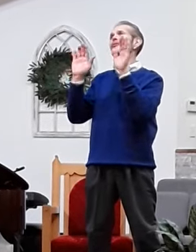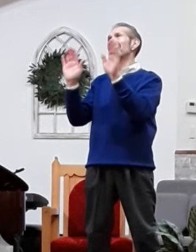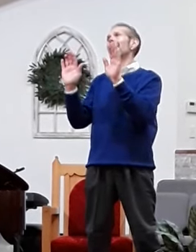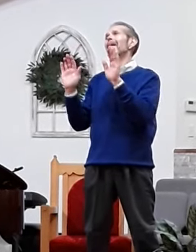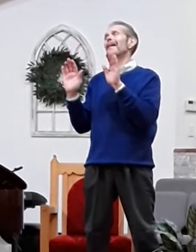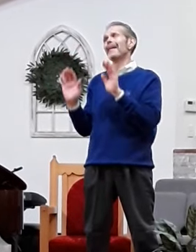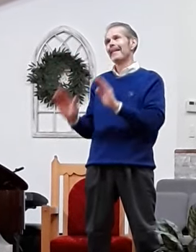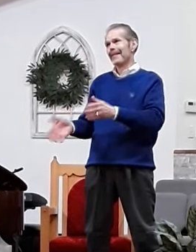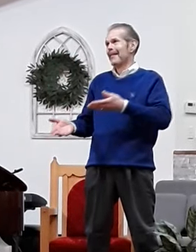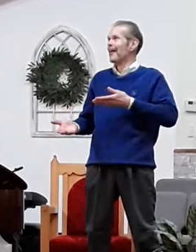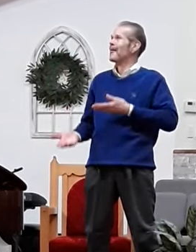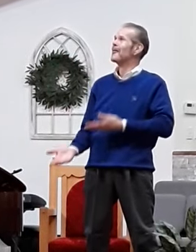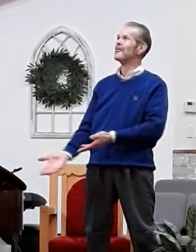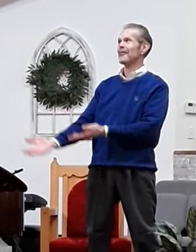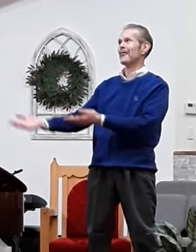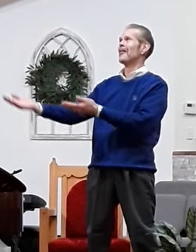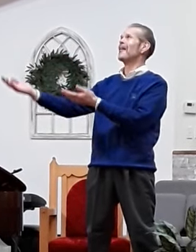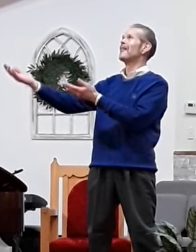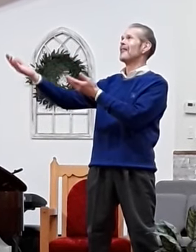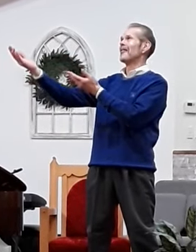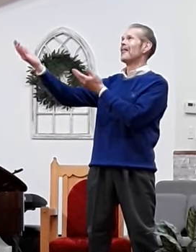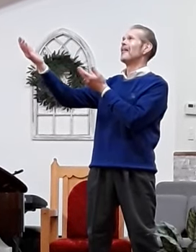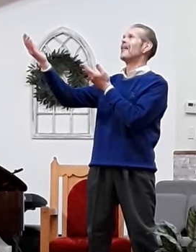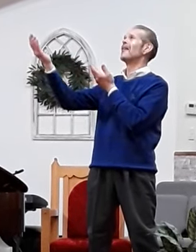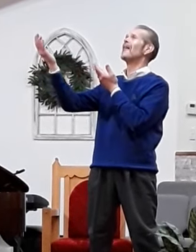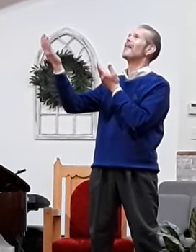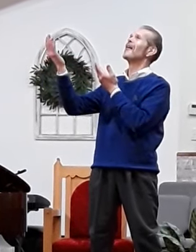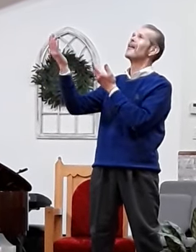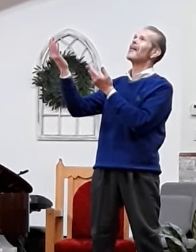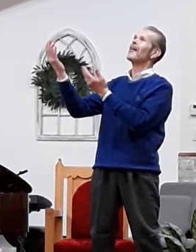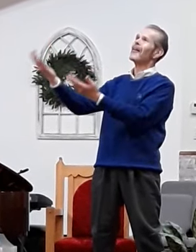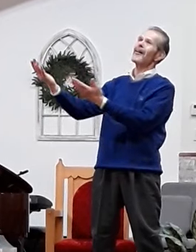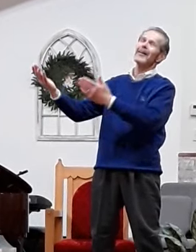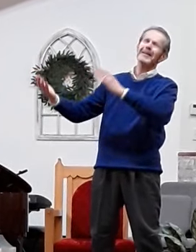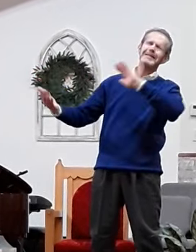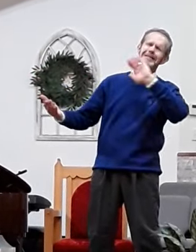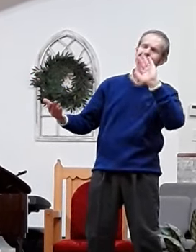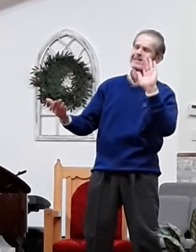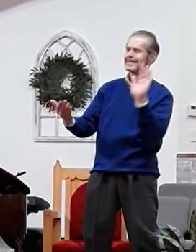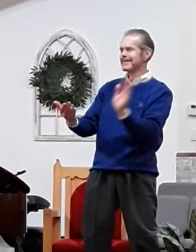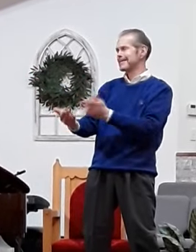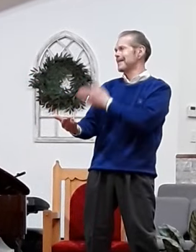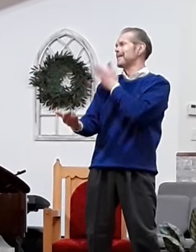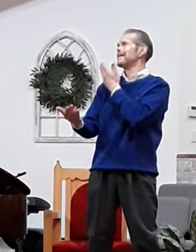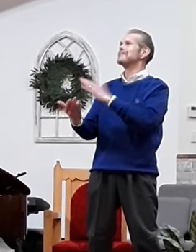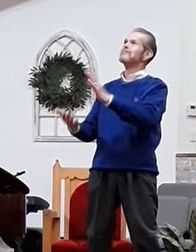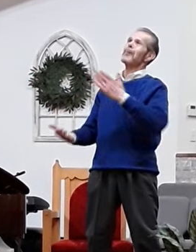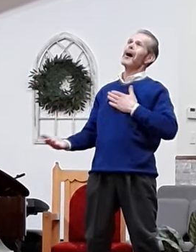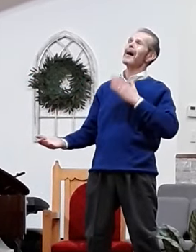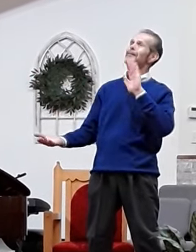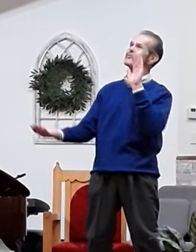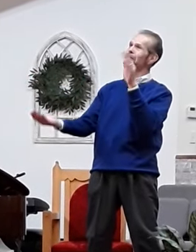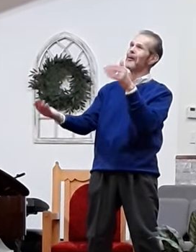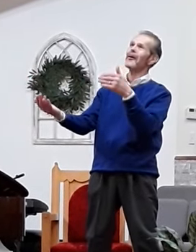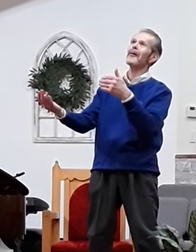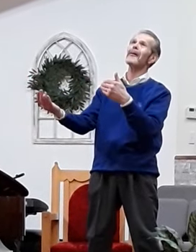great Thou art. Then sings my soul,